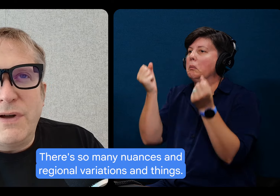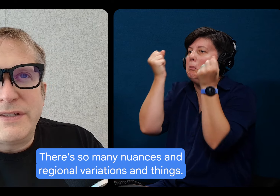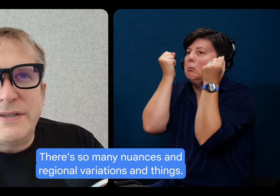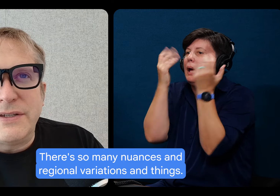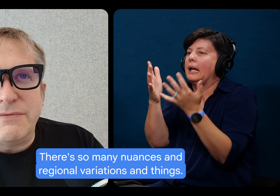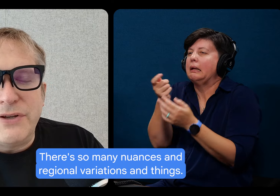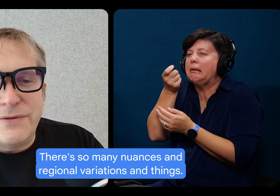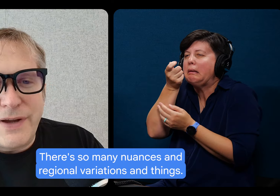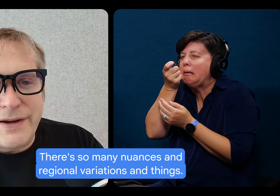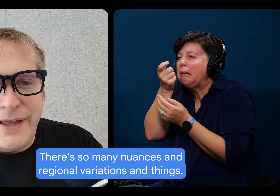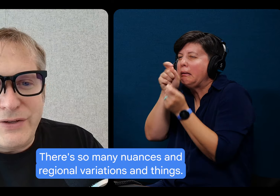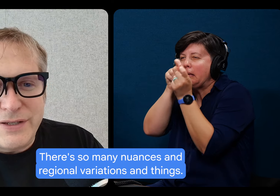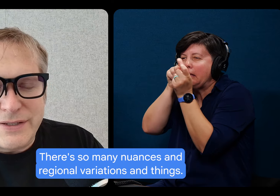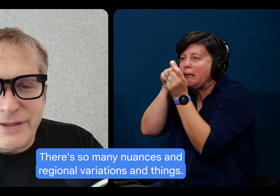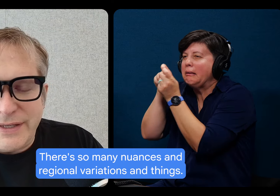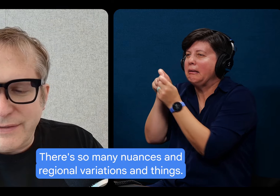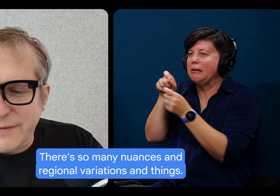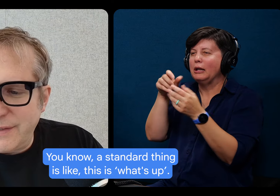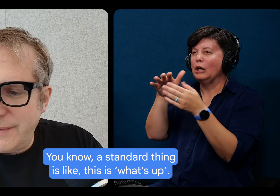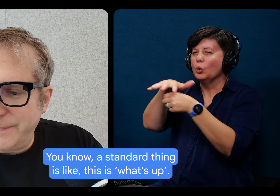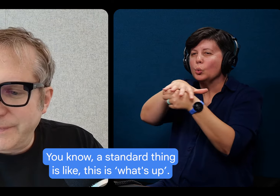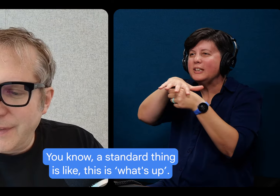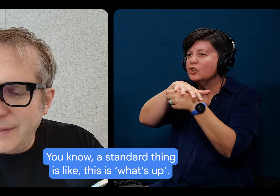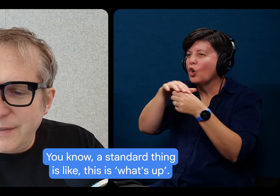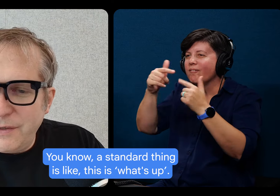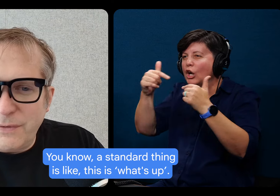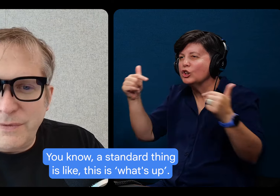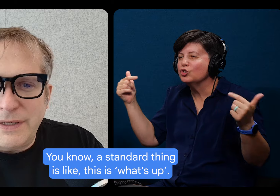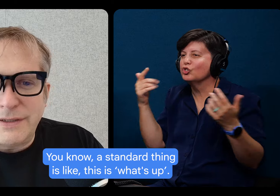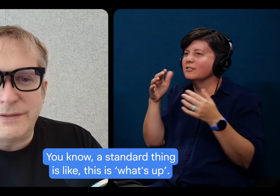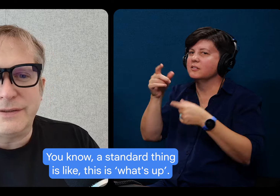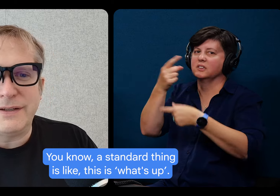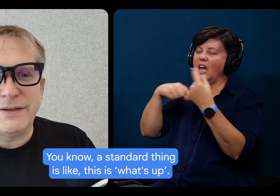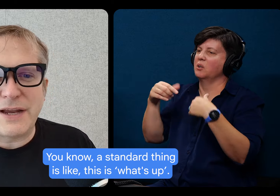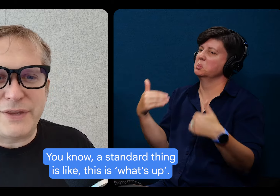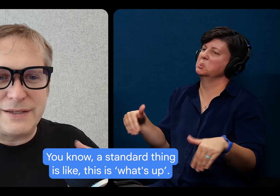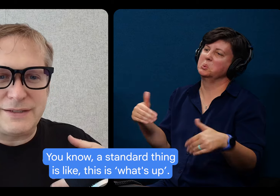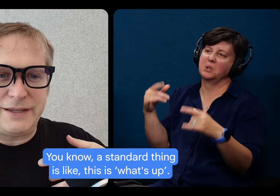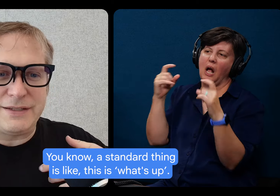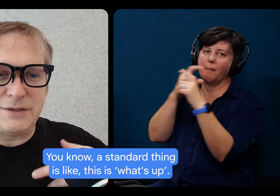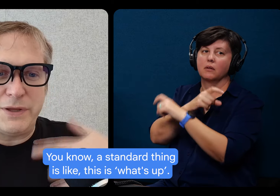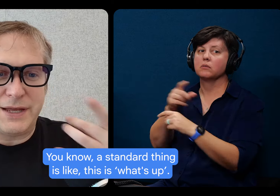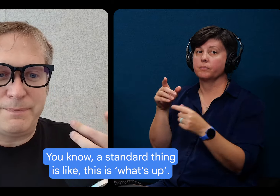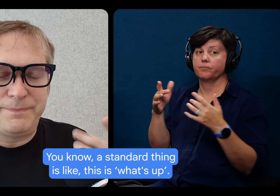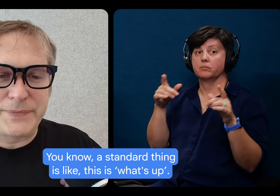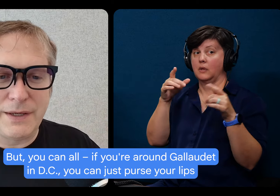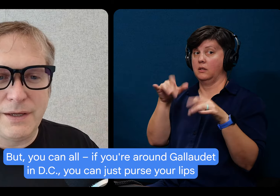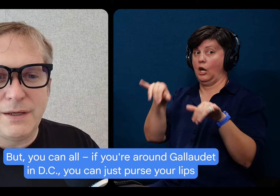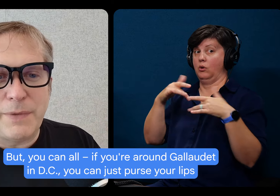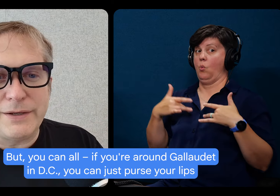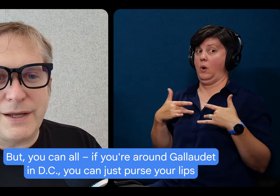many nuances and regional variations and things. You know, the standard thing is, like, this is what's up.